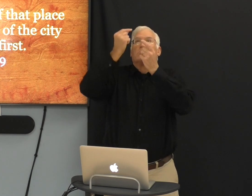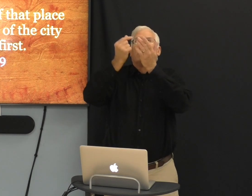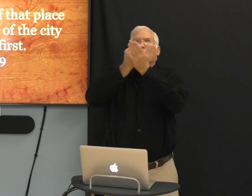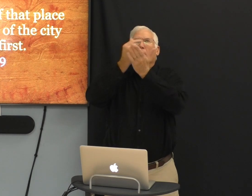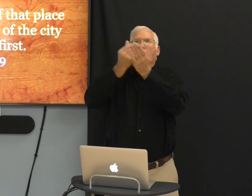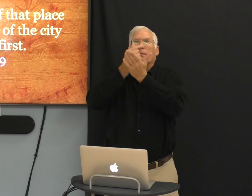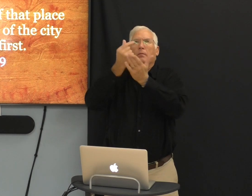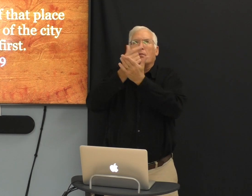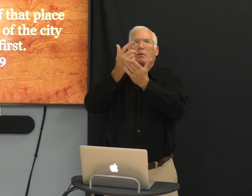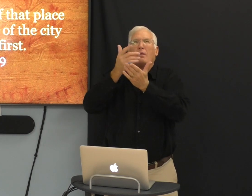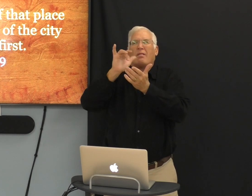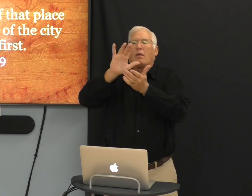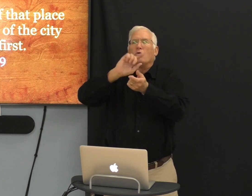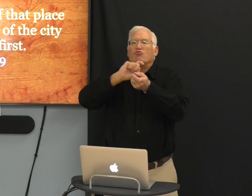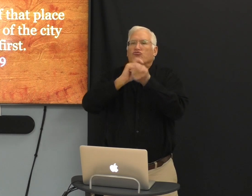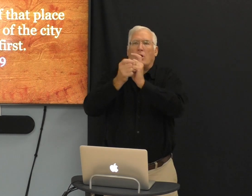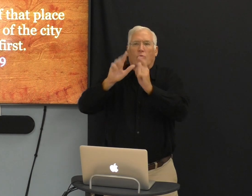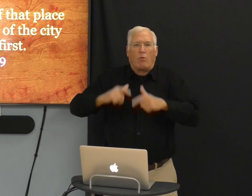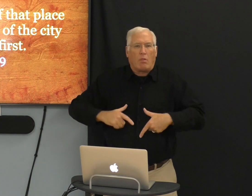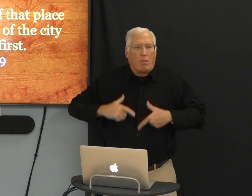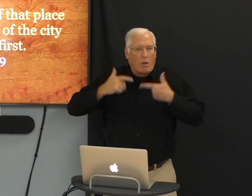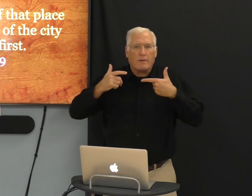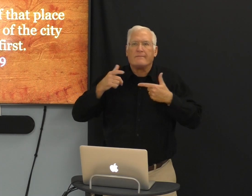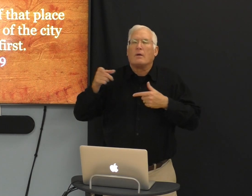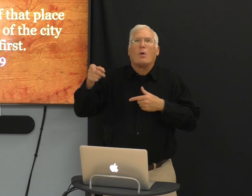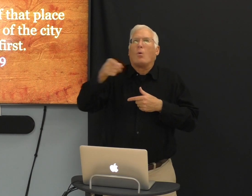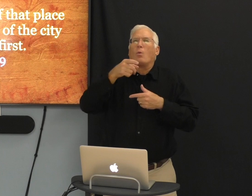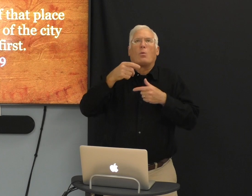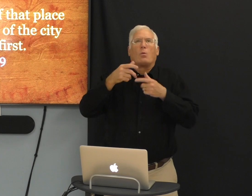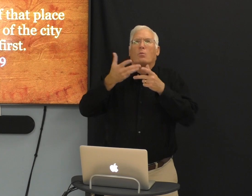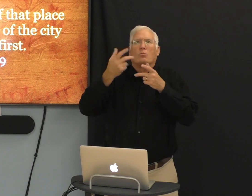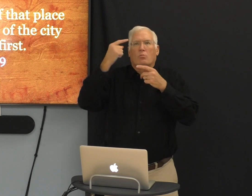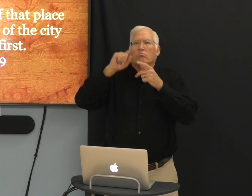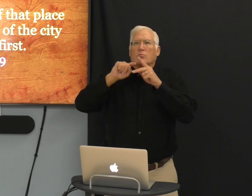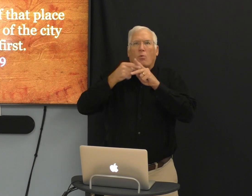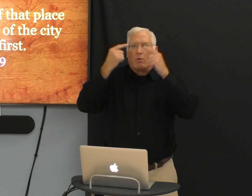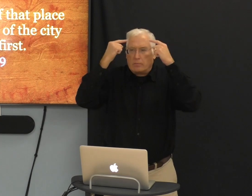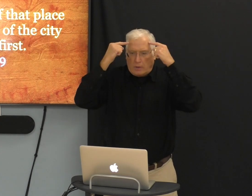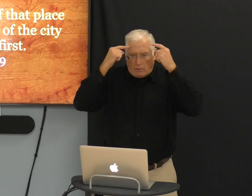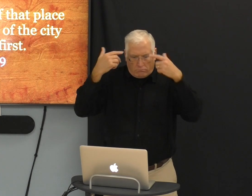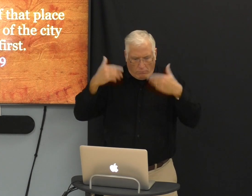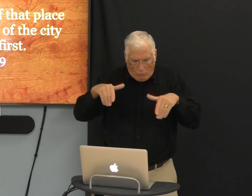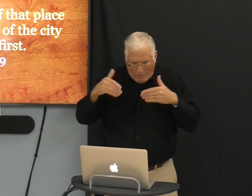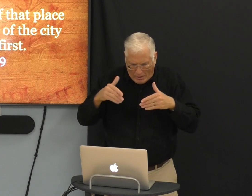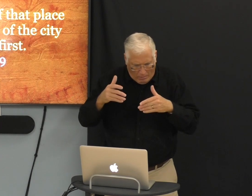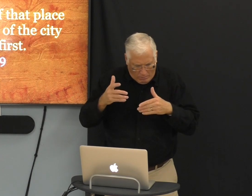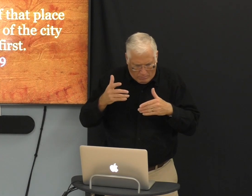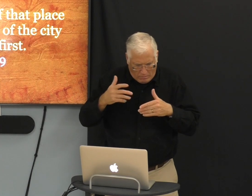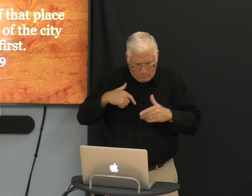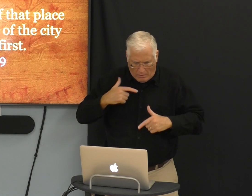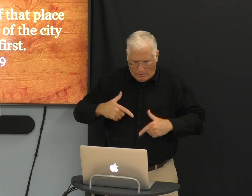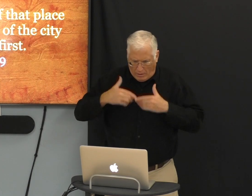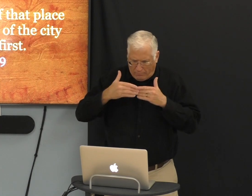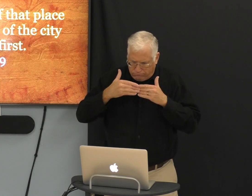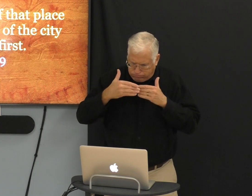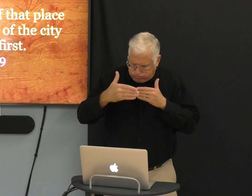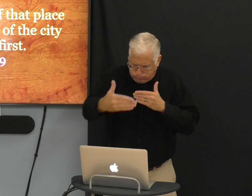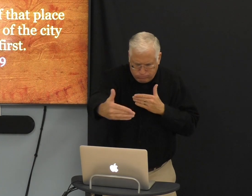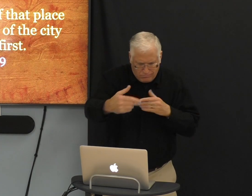that. Remember that moment where you had an understanding of who God was and what